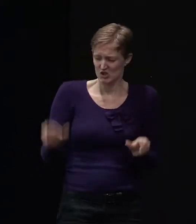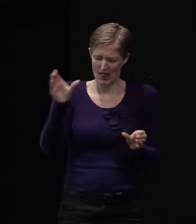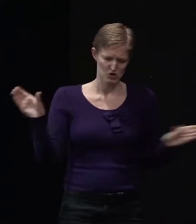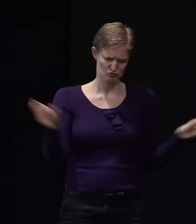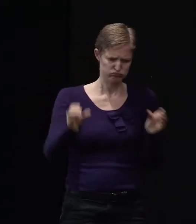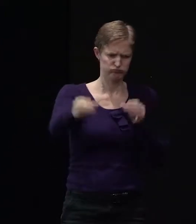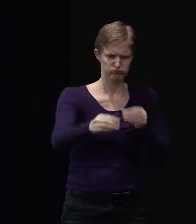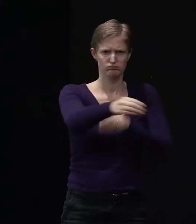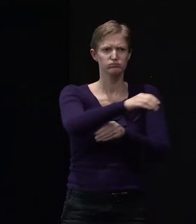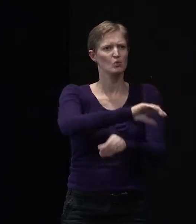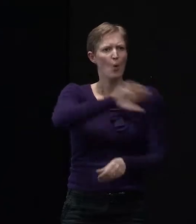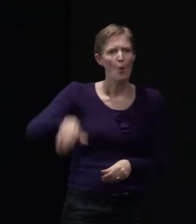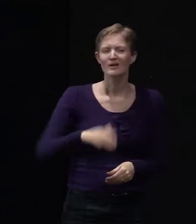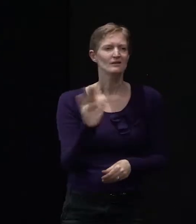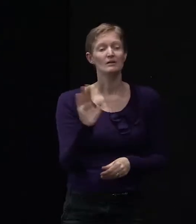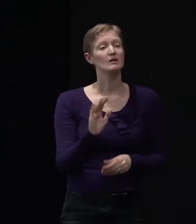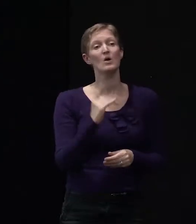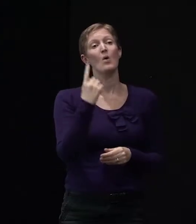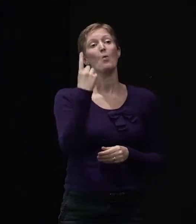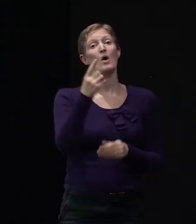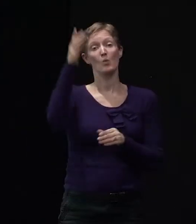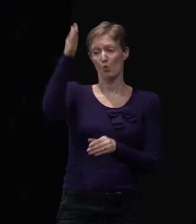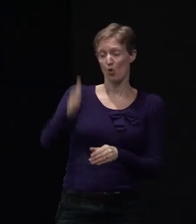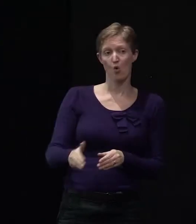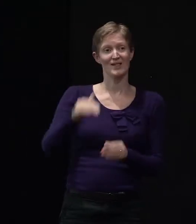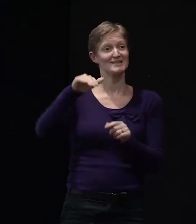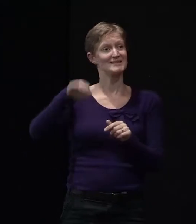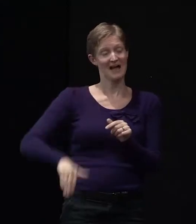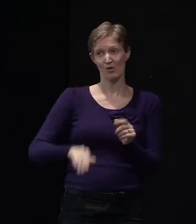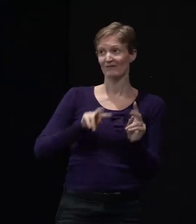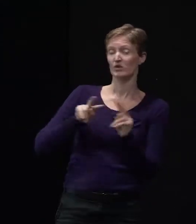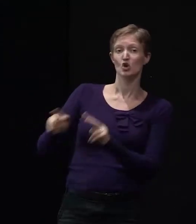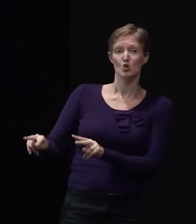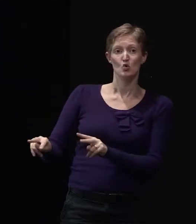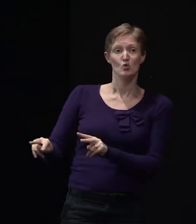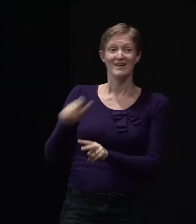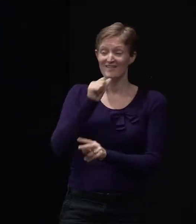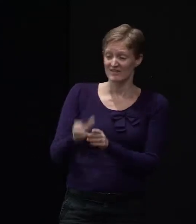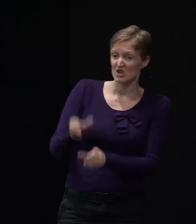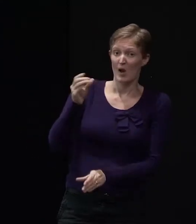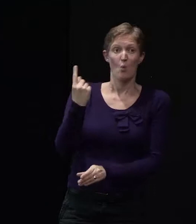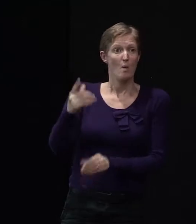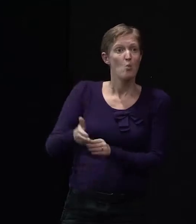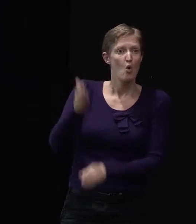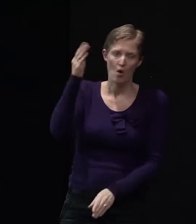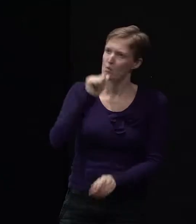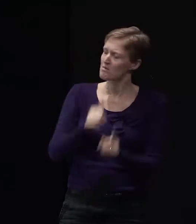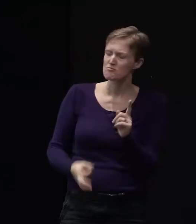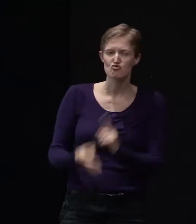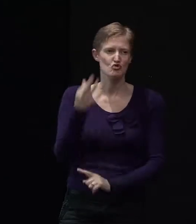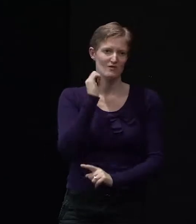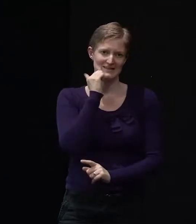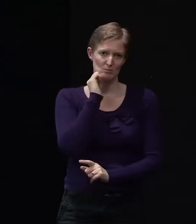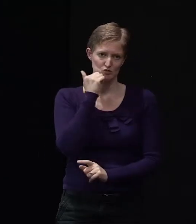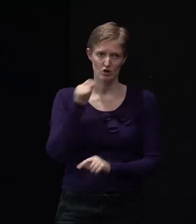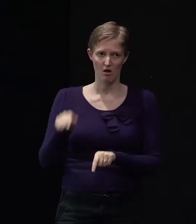one south-facing wall in a bedroom will improve the comfort level of that house enormously. So, you know, just think